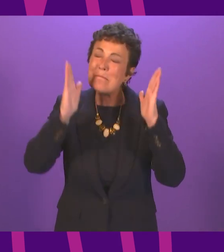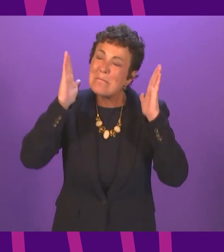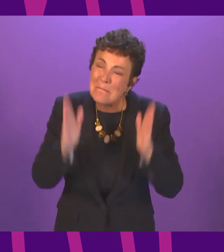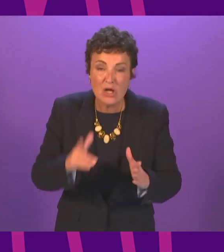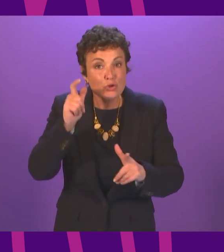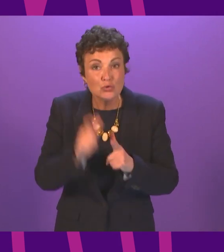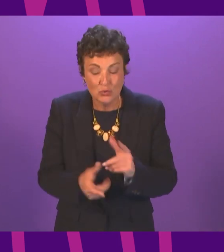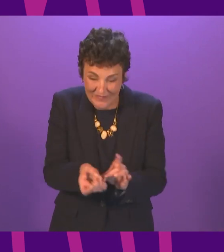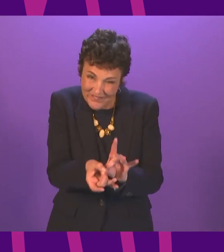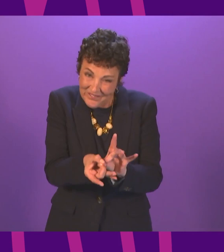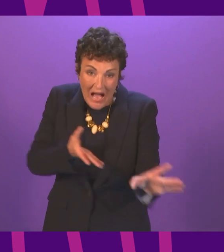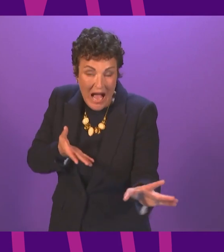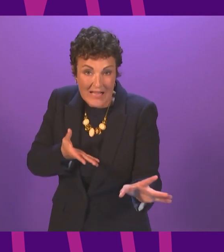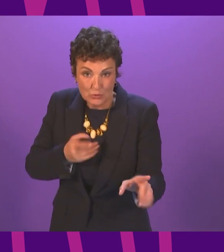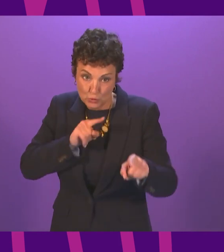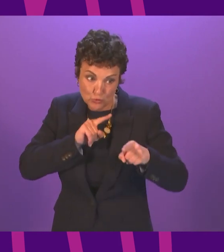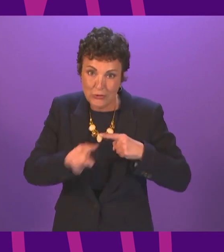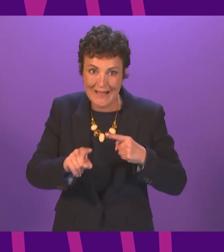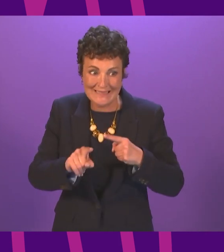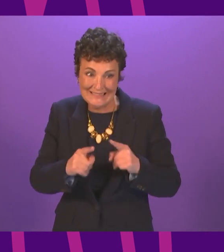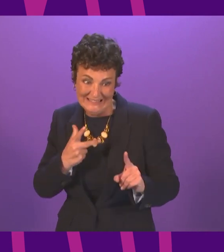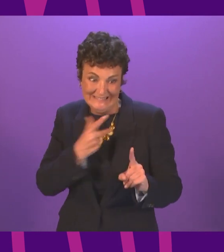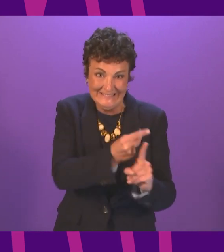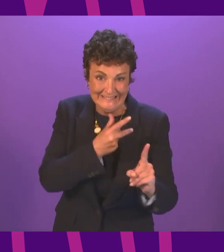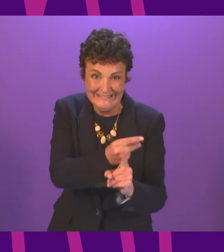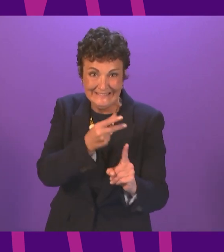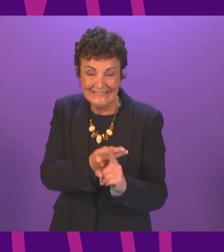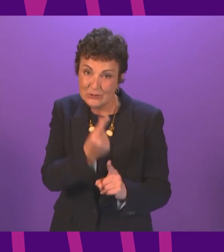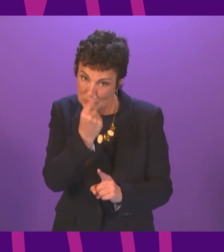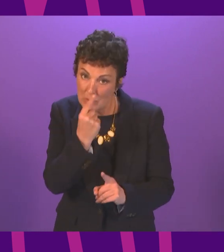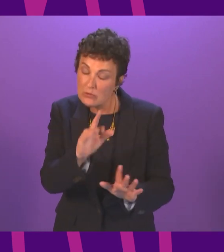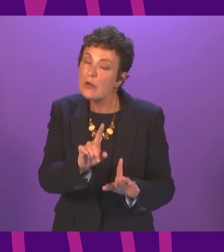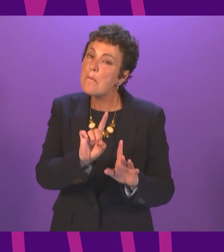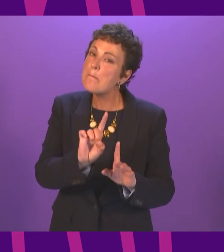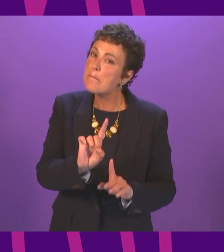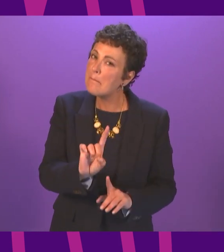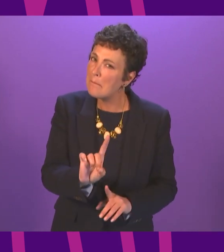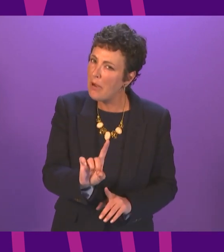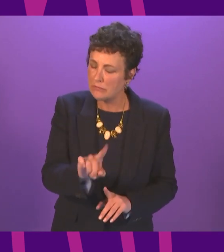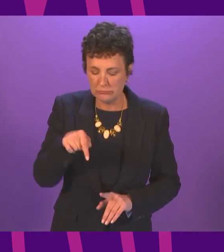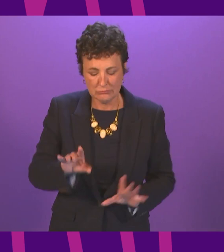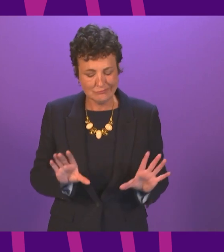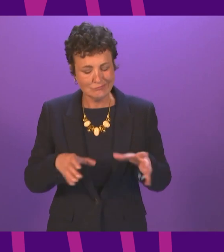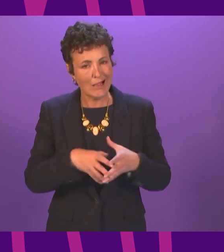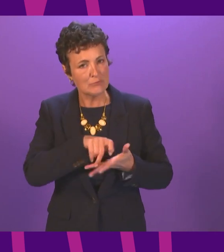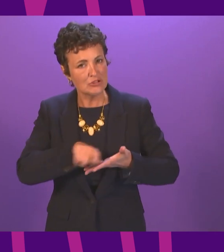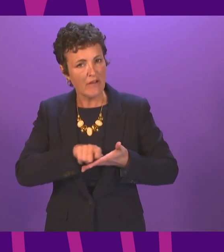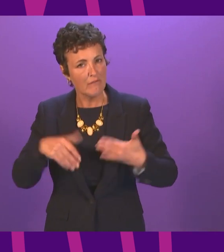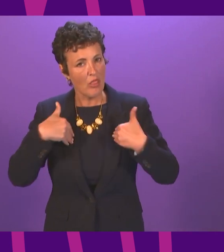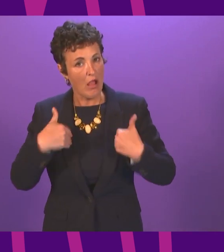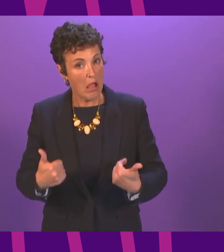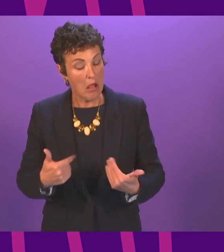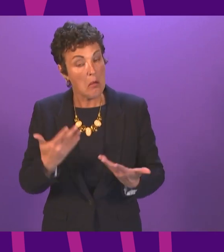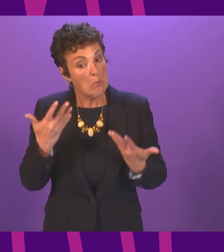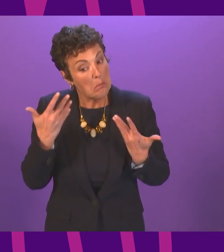done at speed to get vaccines into arms yet the cabinet secretary for health was